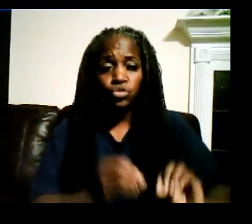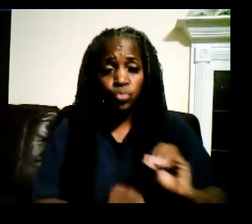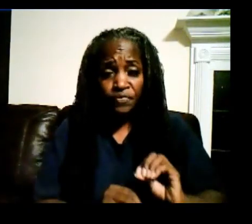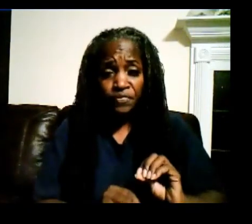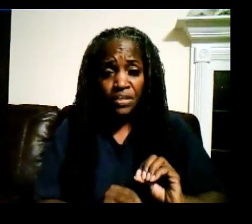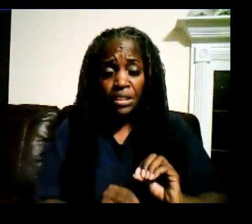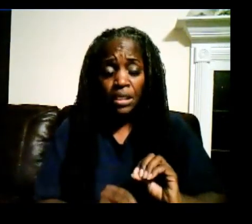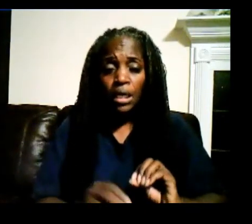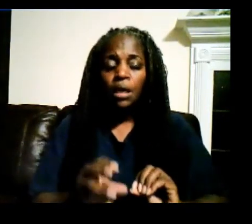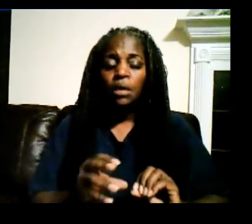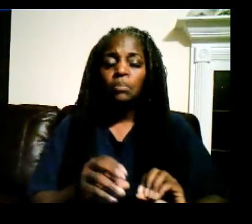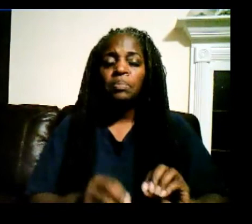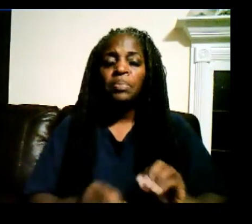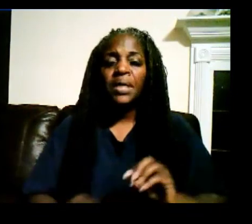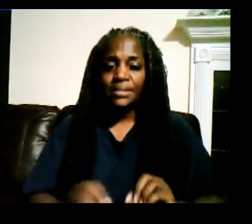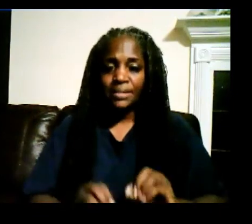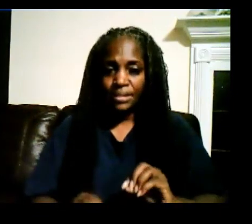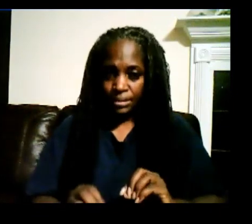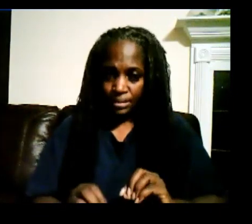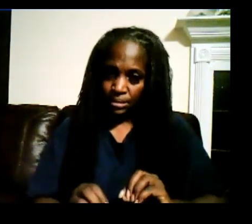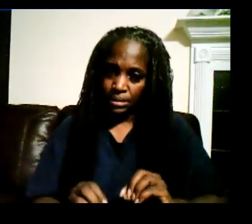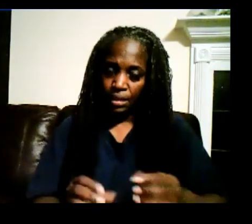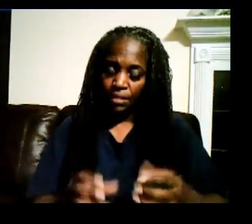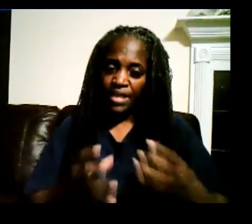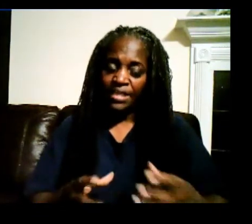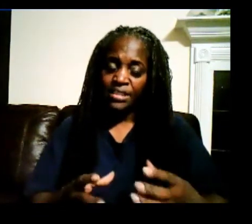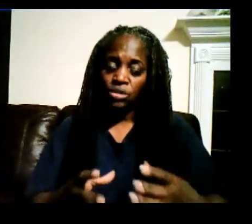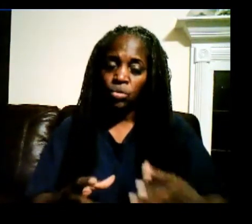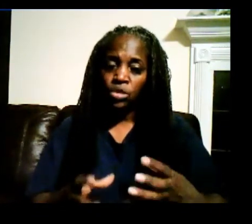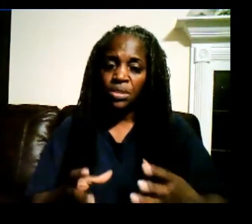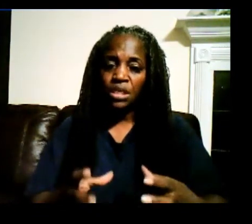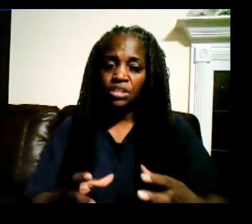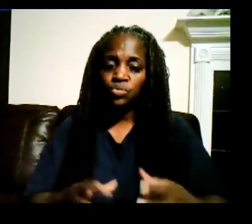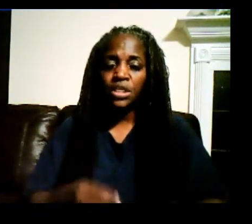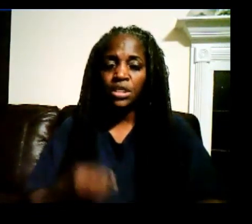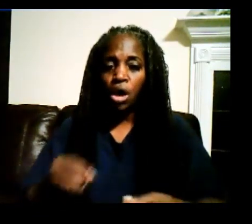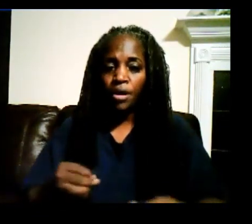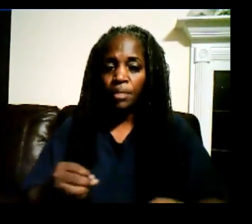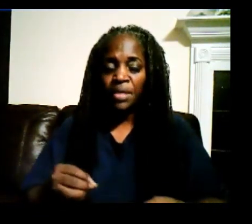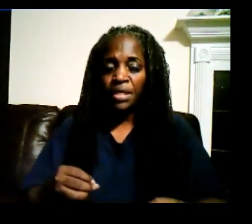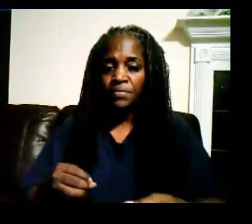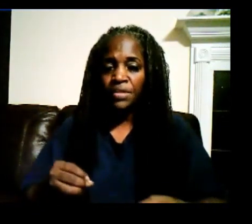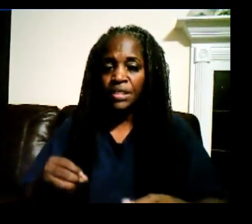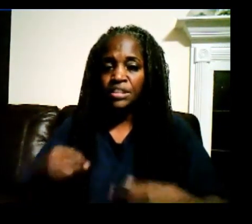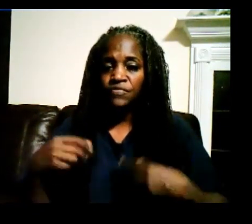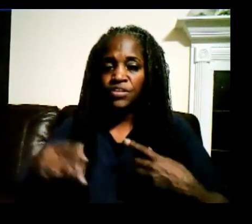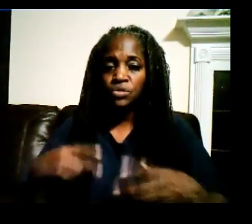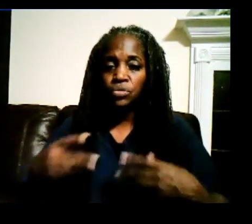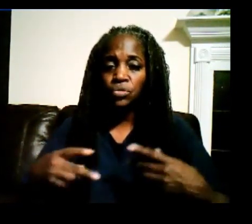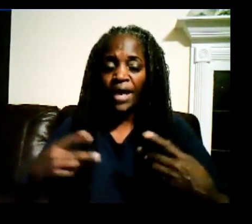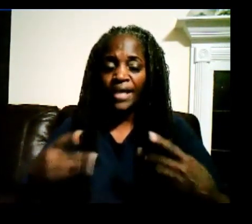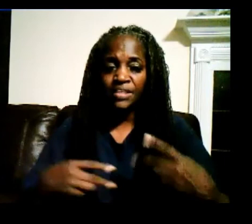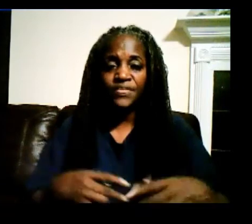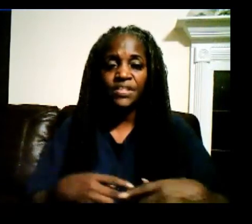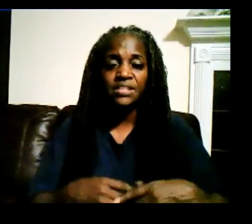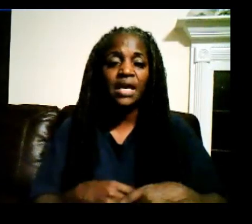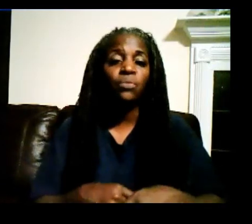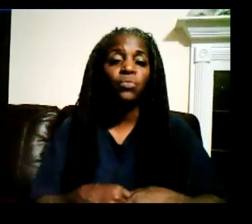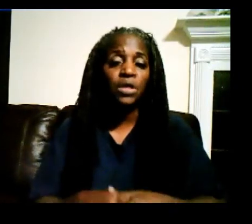swiftly. But that is only because we get caught up in these physical activities that we